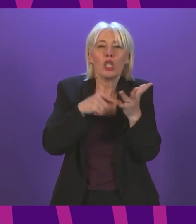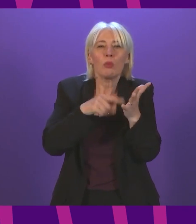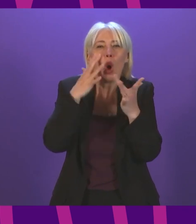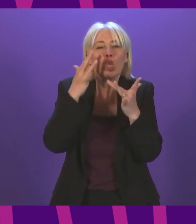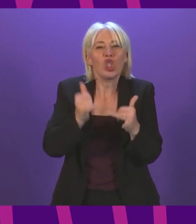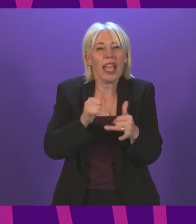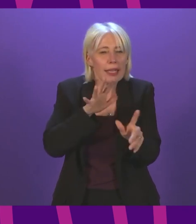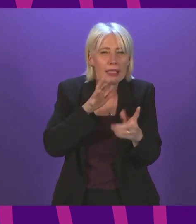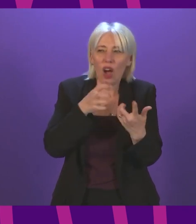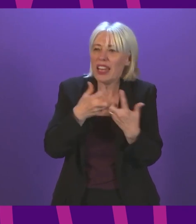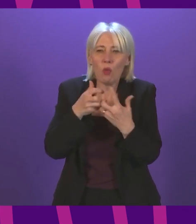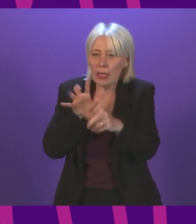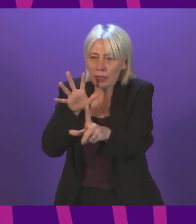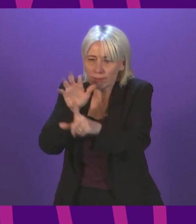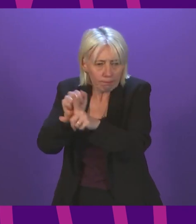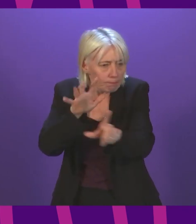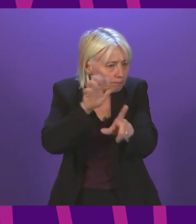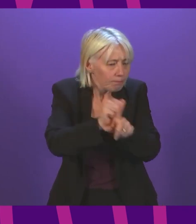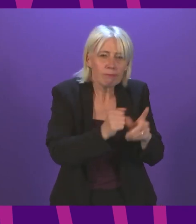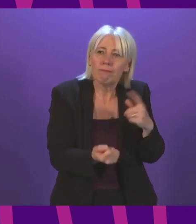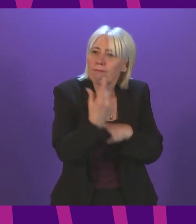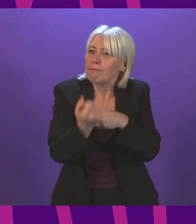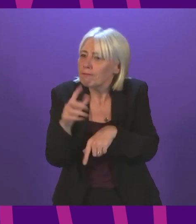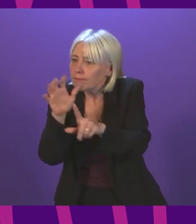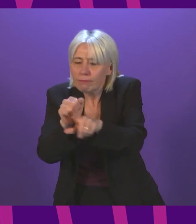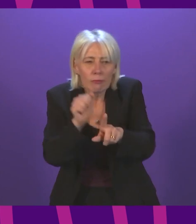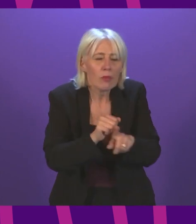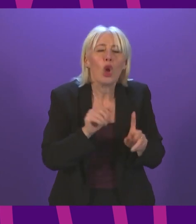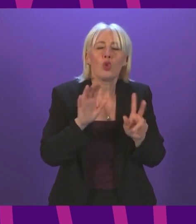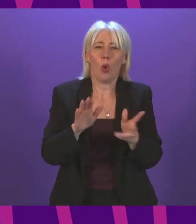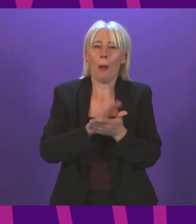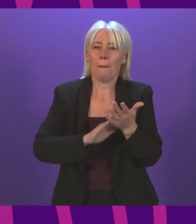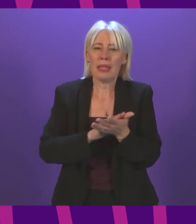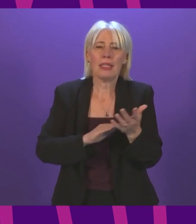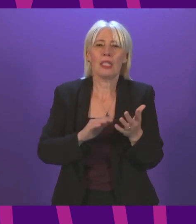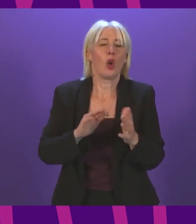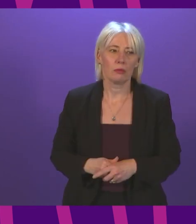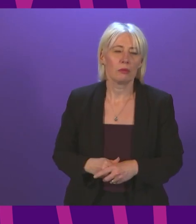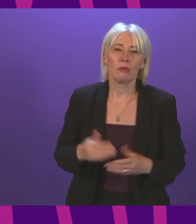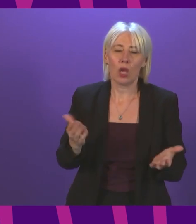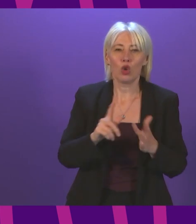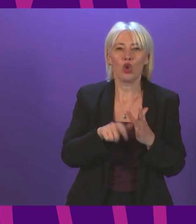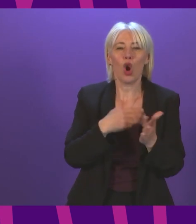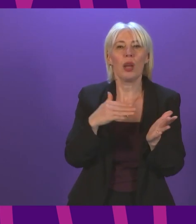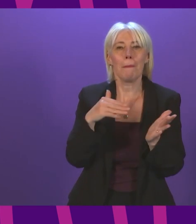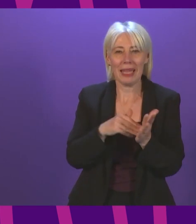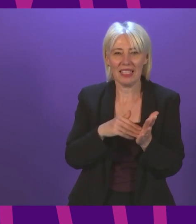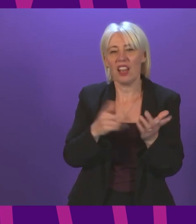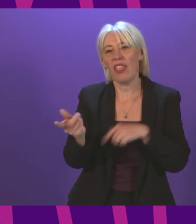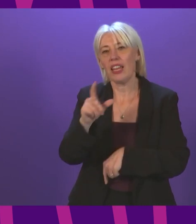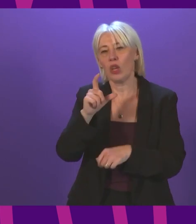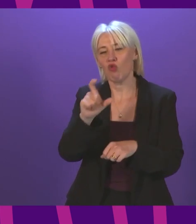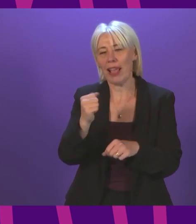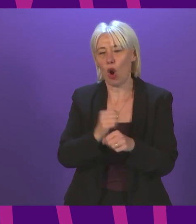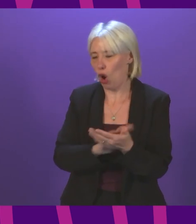proportionality about this so that we are fulfilling two objectives, not putting undue. John Mason to be followed by Craig